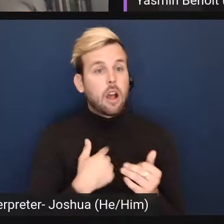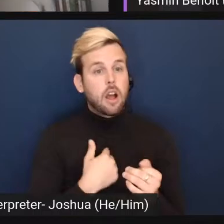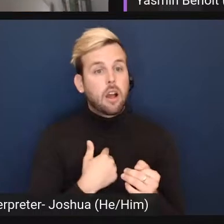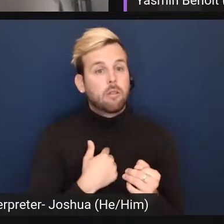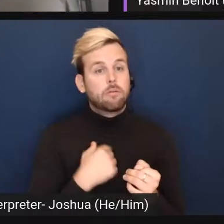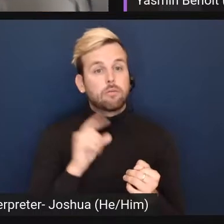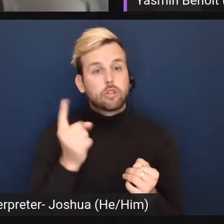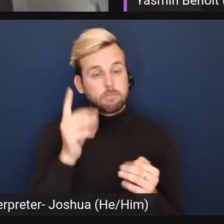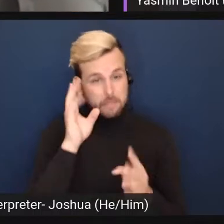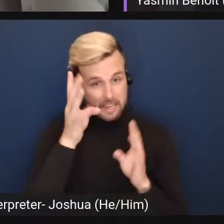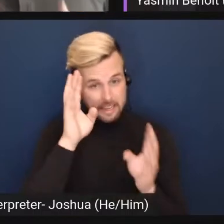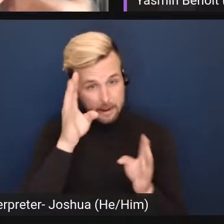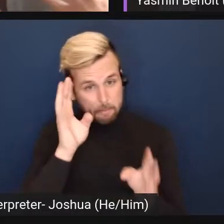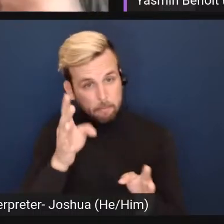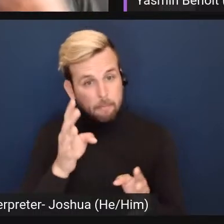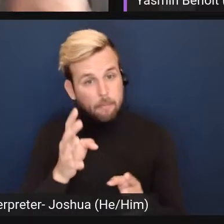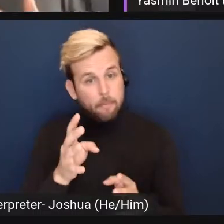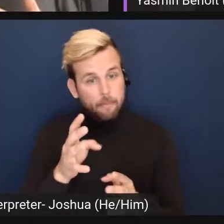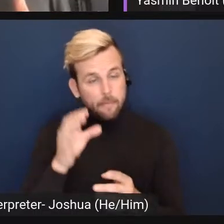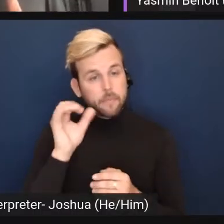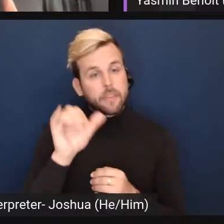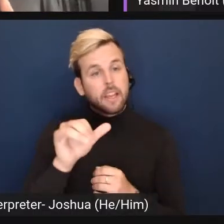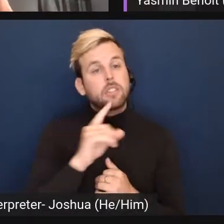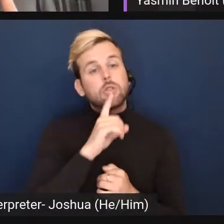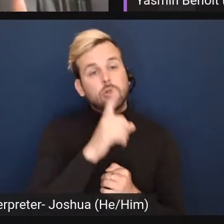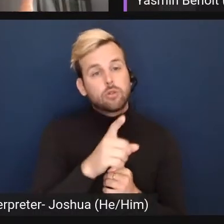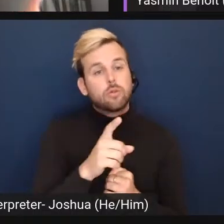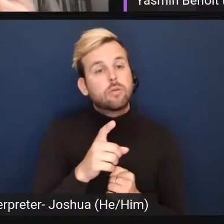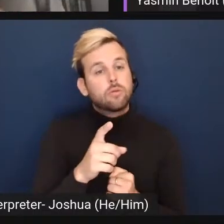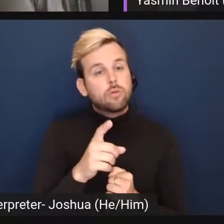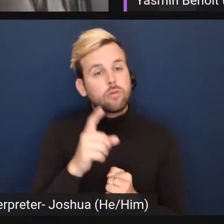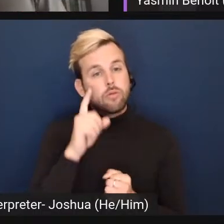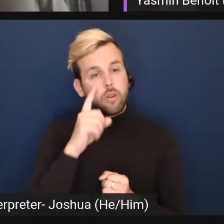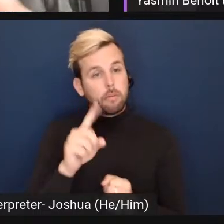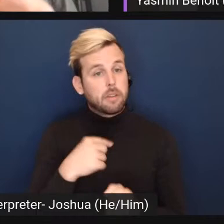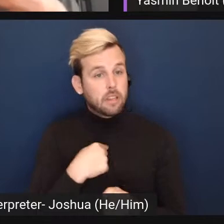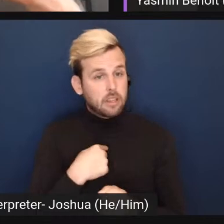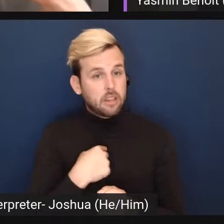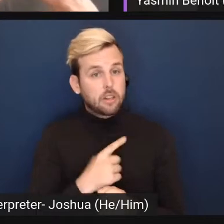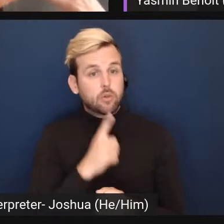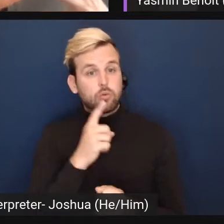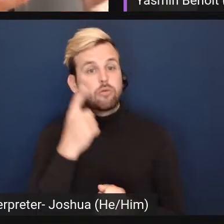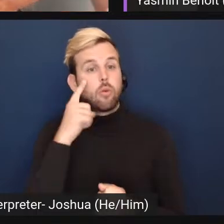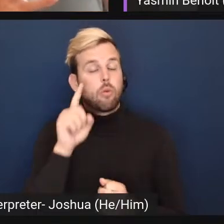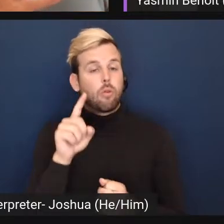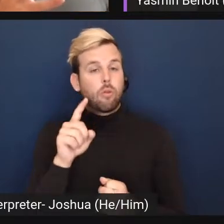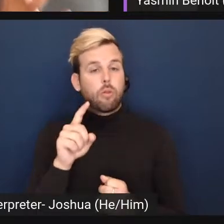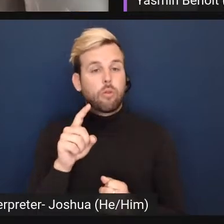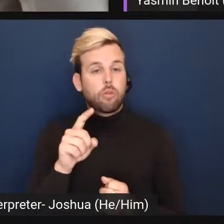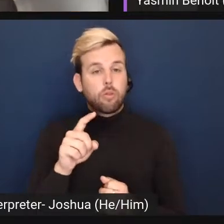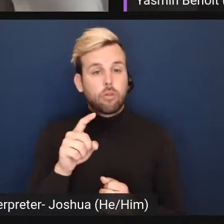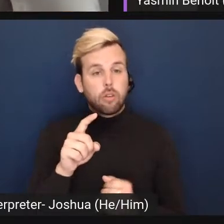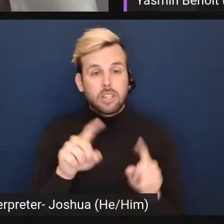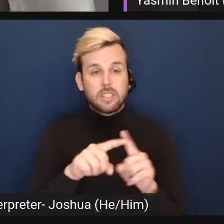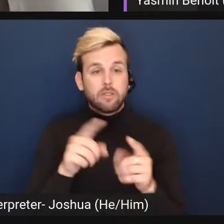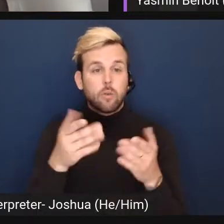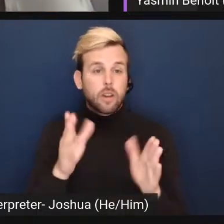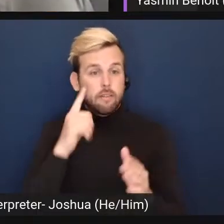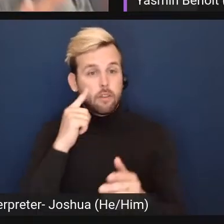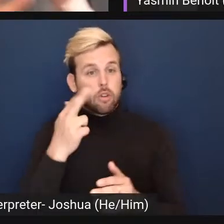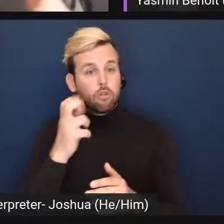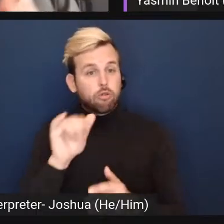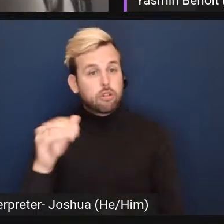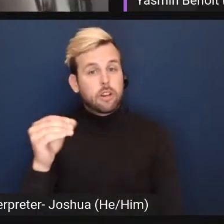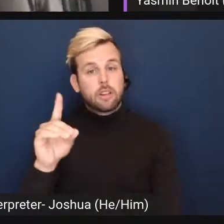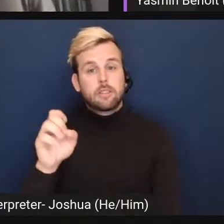just making all this up. Uh, like that's true for me. It's true for, uh, in a different way for gray and